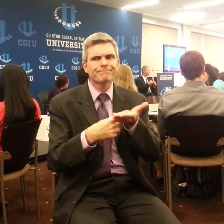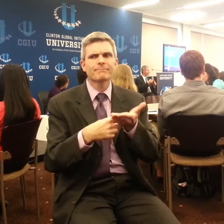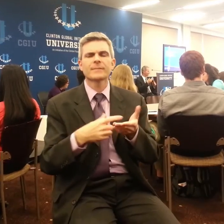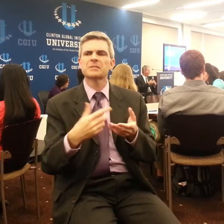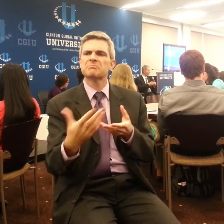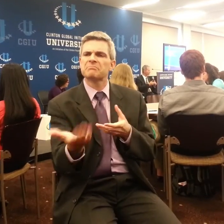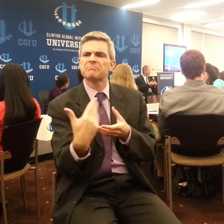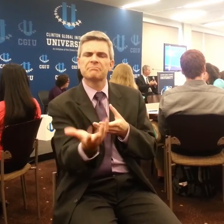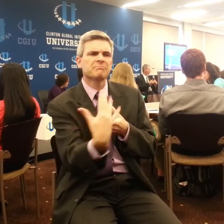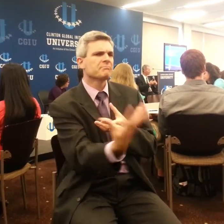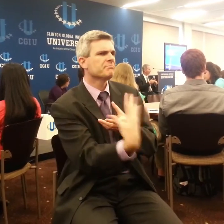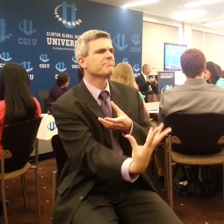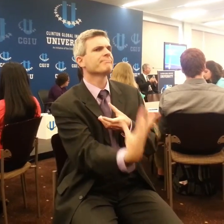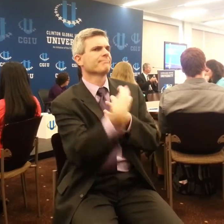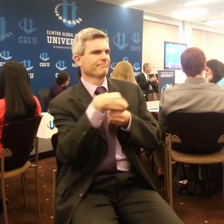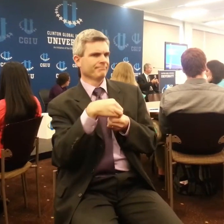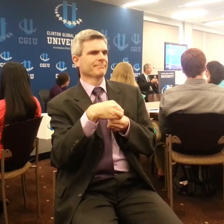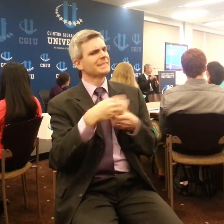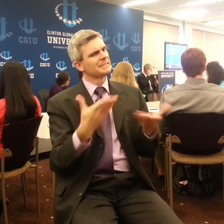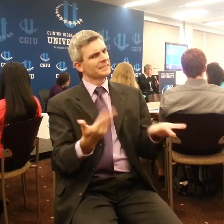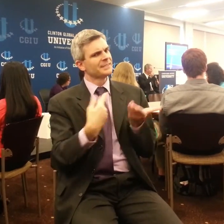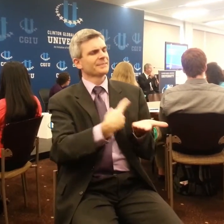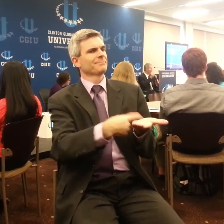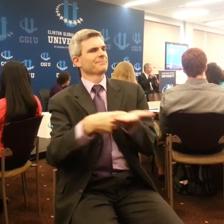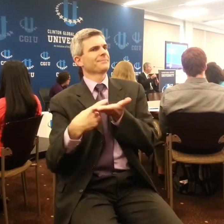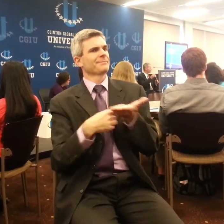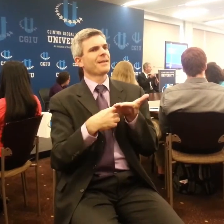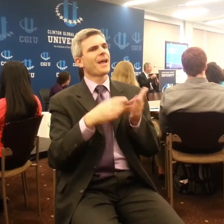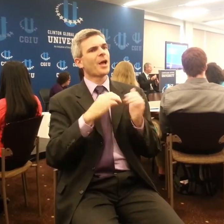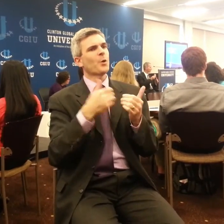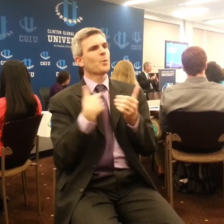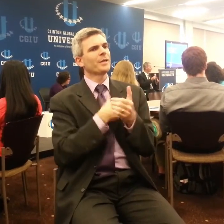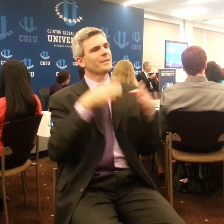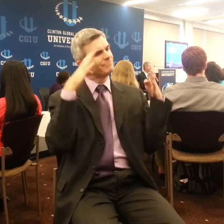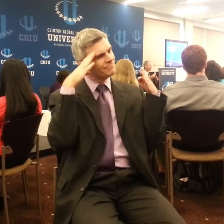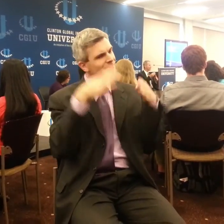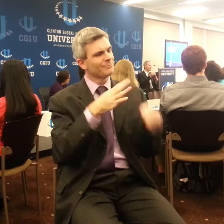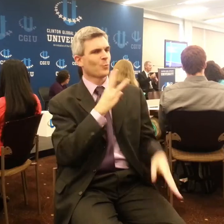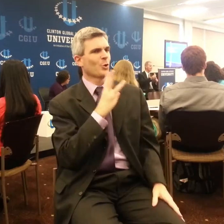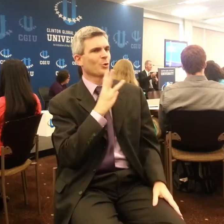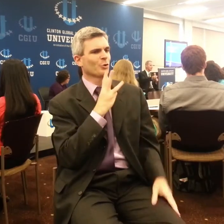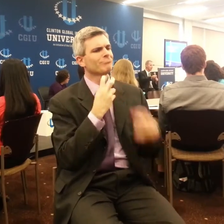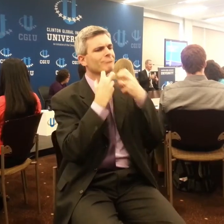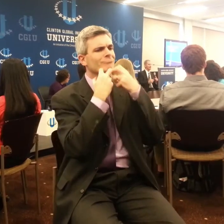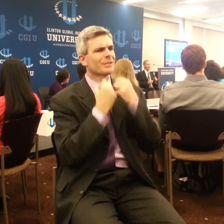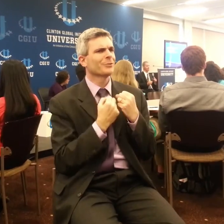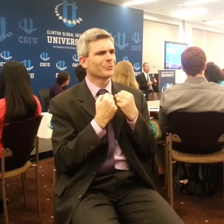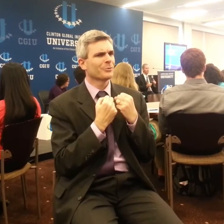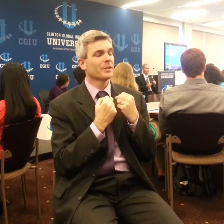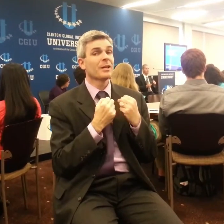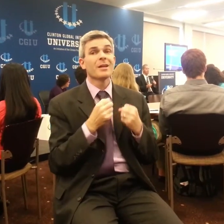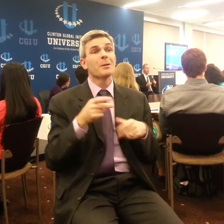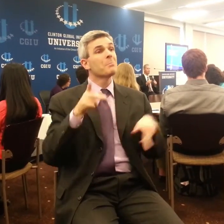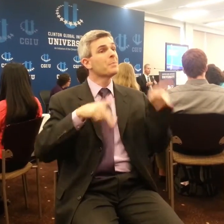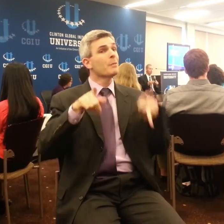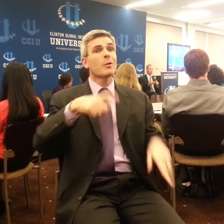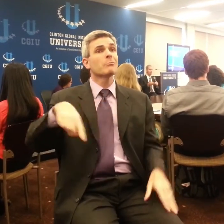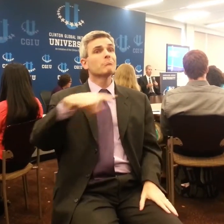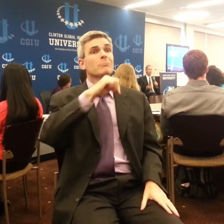attach to water. People don't really think about and value water. They think about the things they do with it, right? We use water. We use